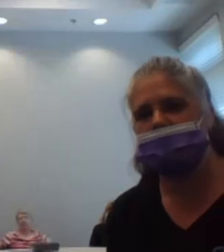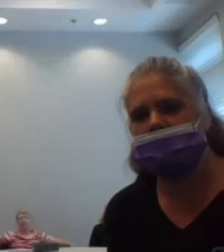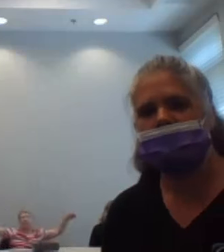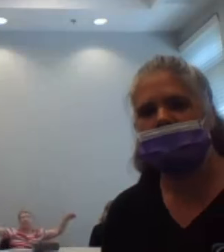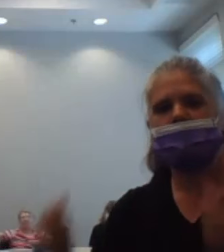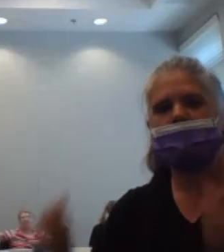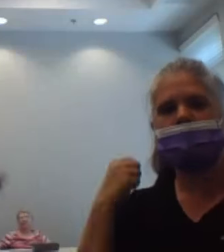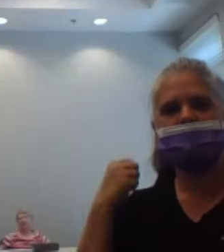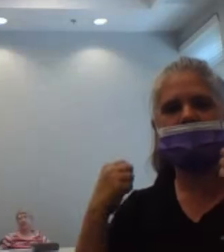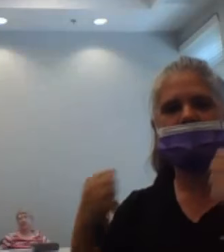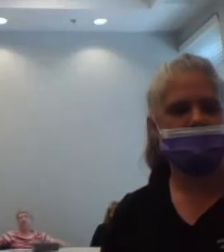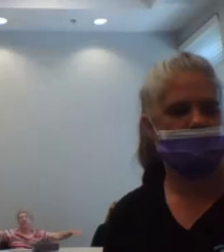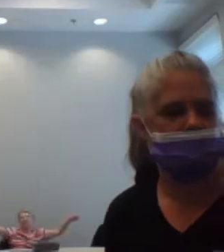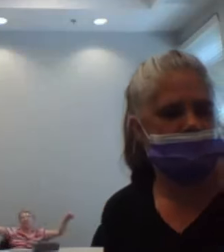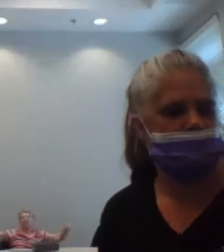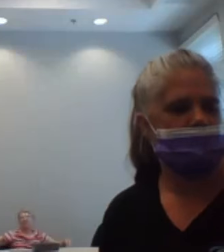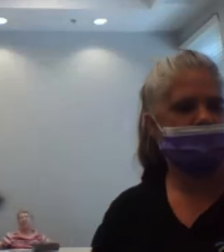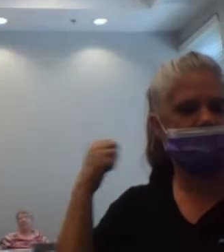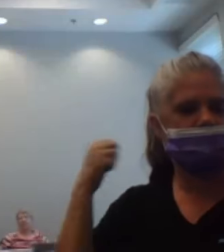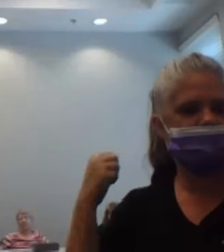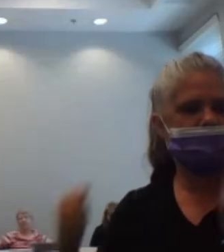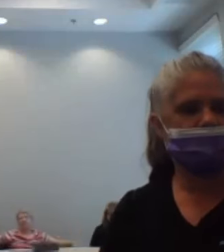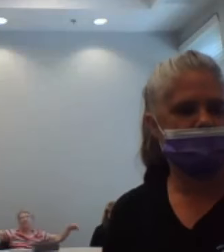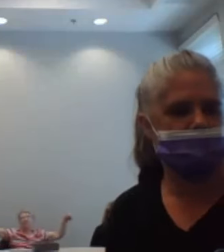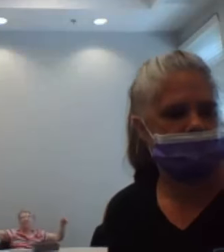14, 16, 17,